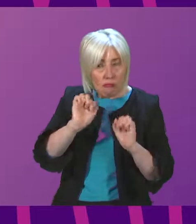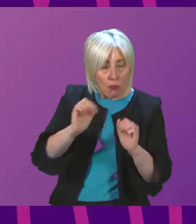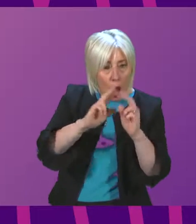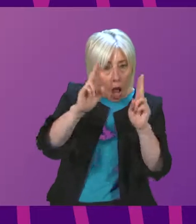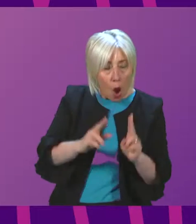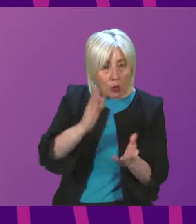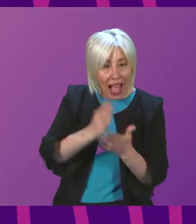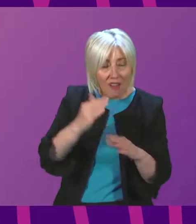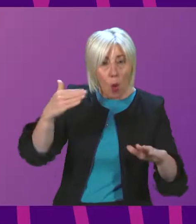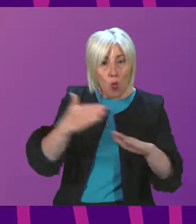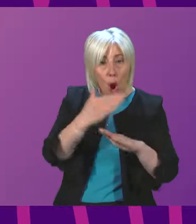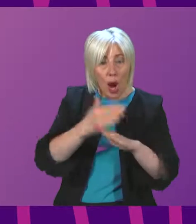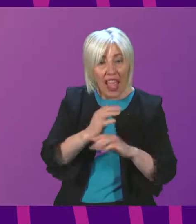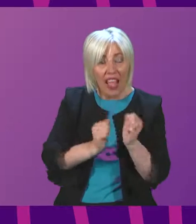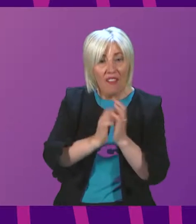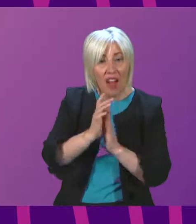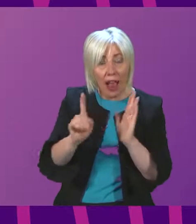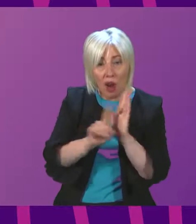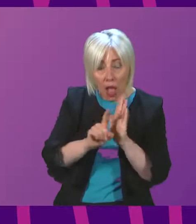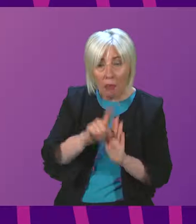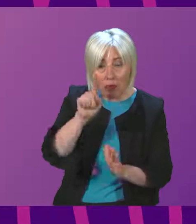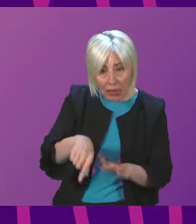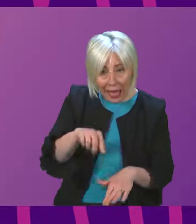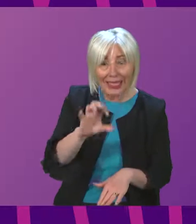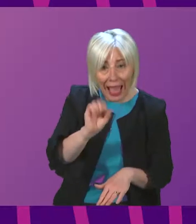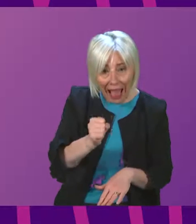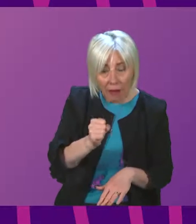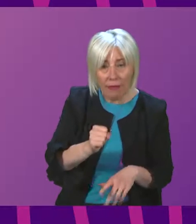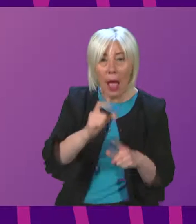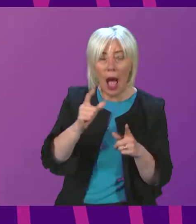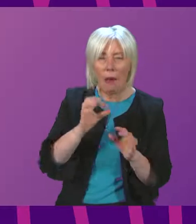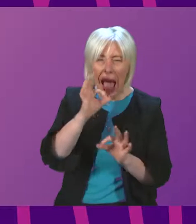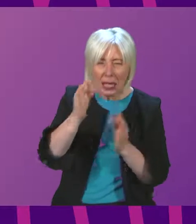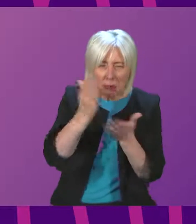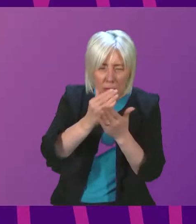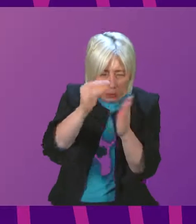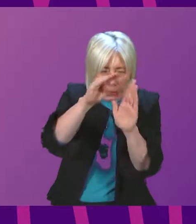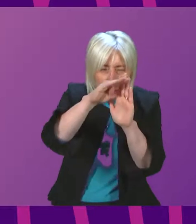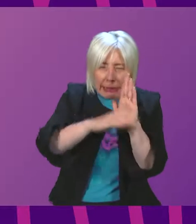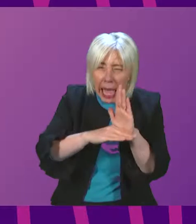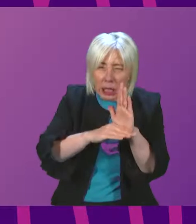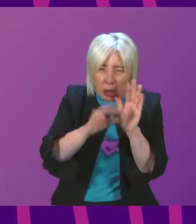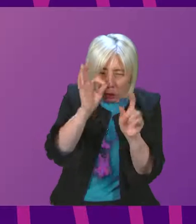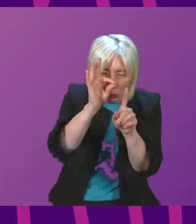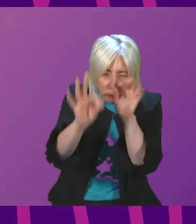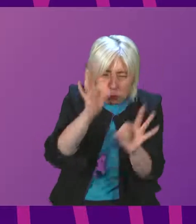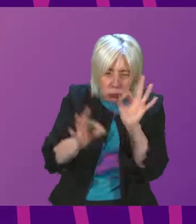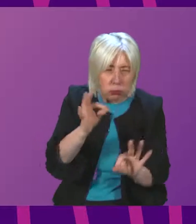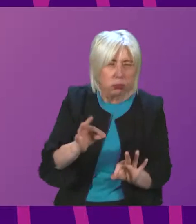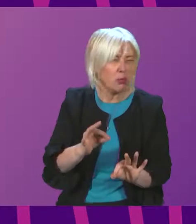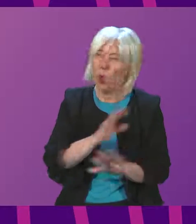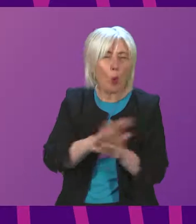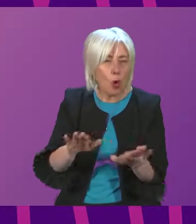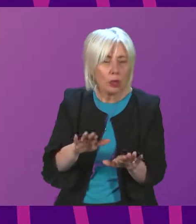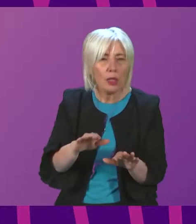fitted with working fire alarms, it's not likely that they would ask about specific standards. That is the practice within the insurance industry.